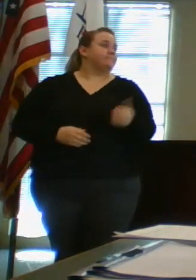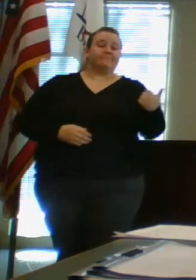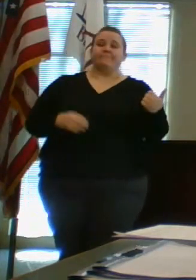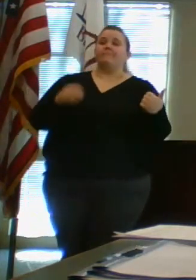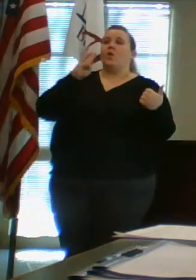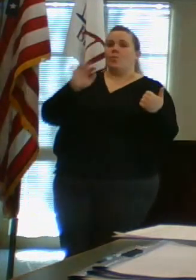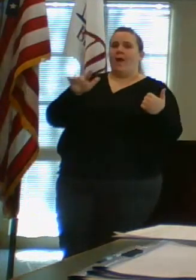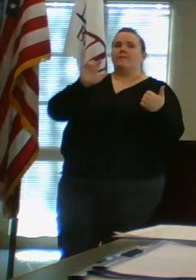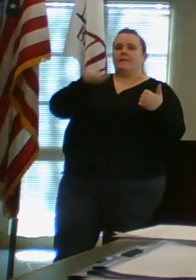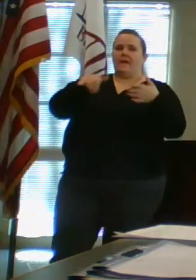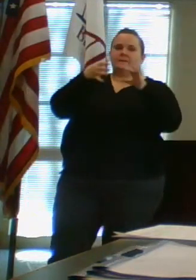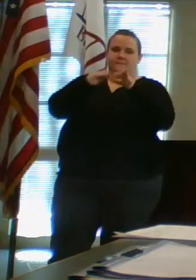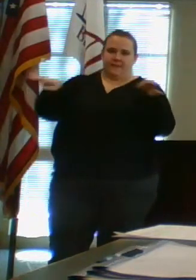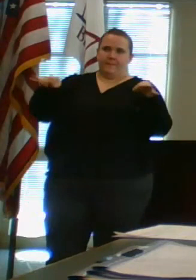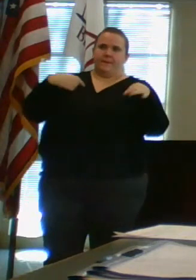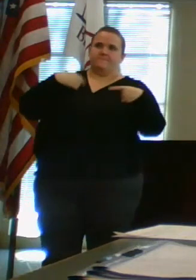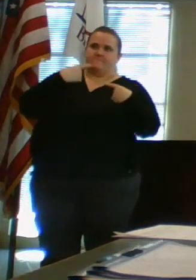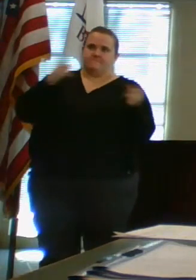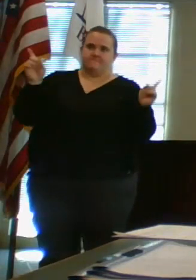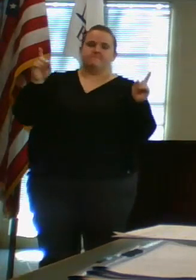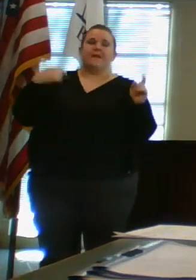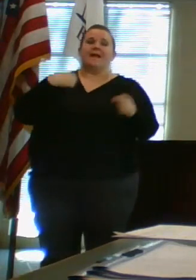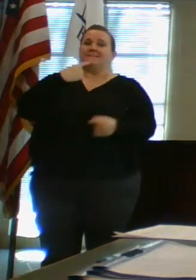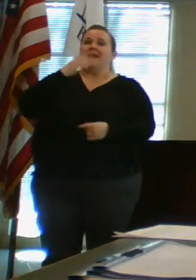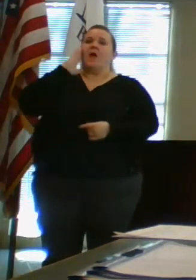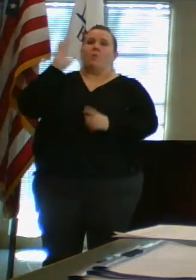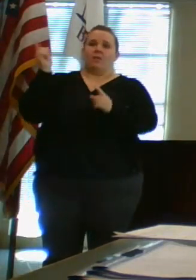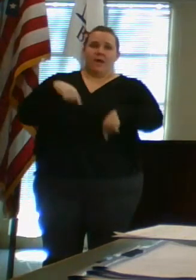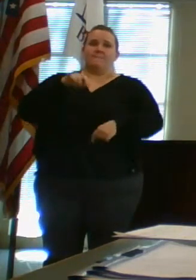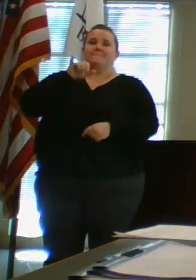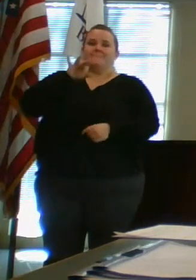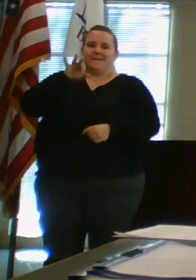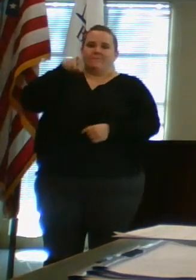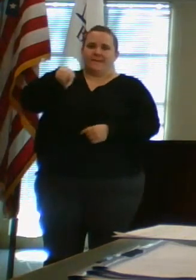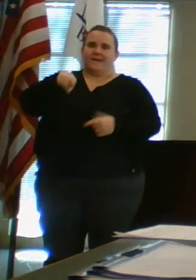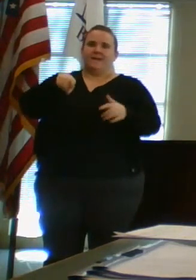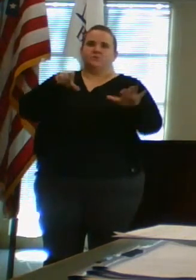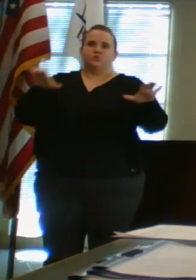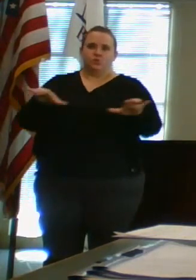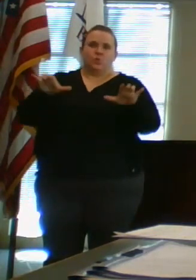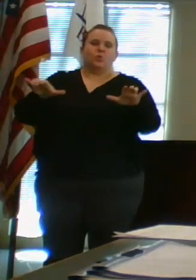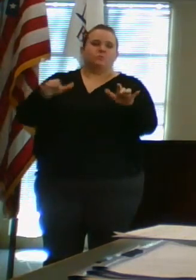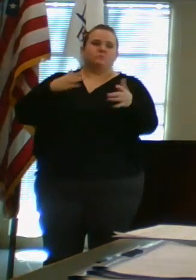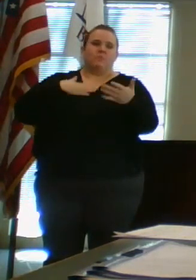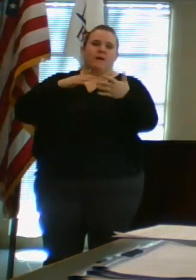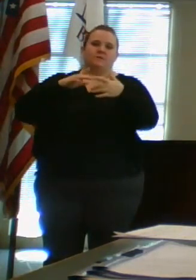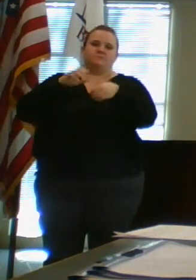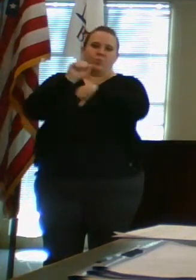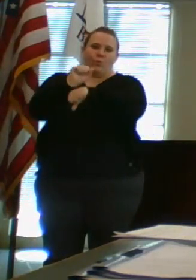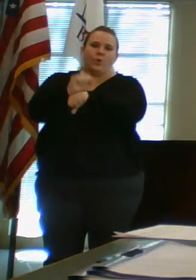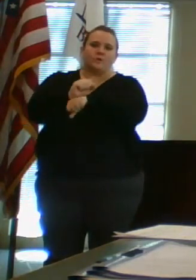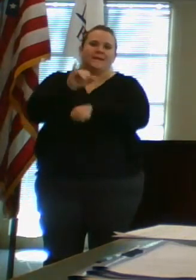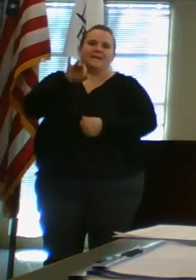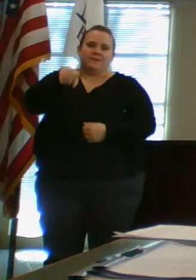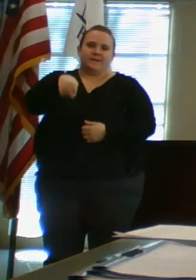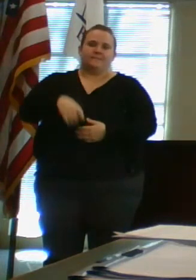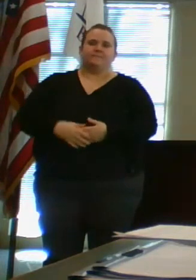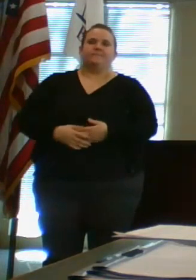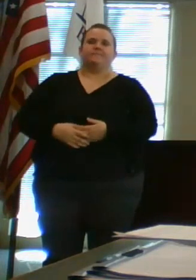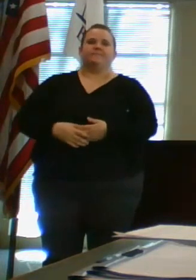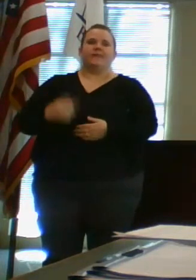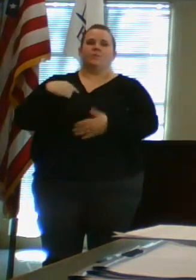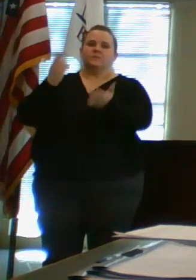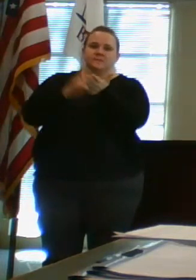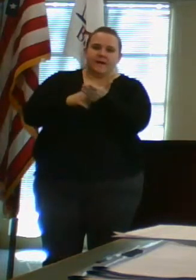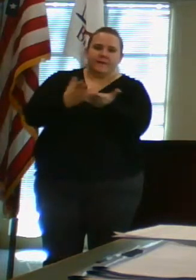Well, in that statement, I said I would come in as needed to perform duties as necessary. Signing